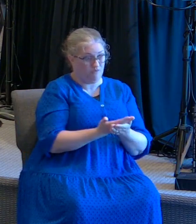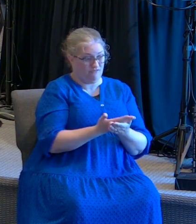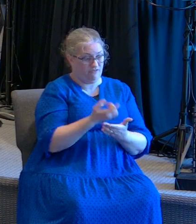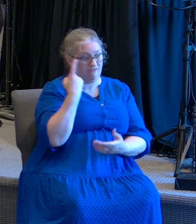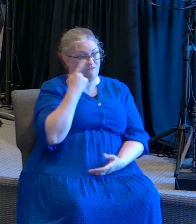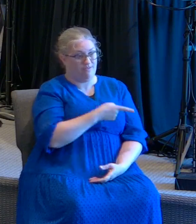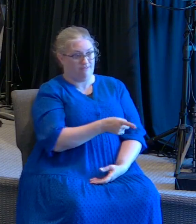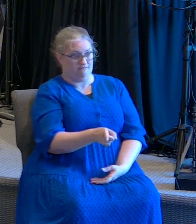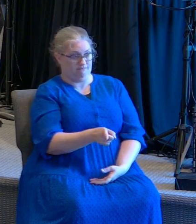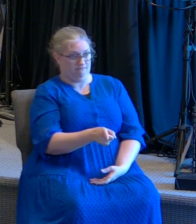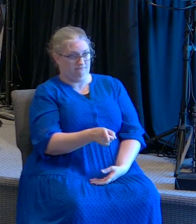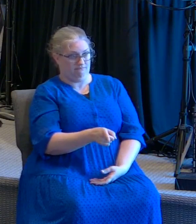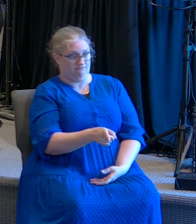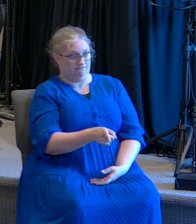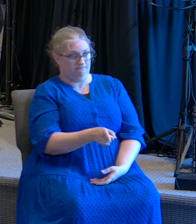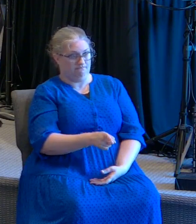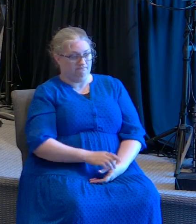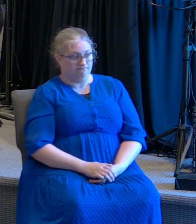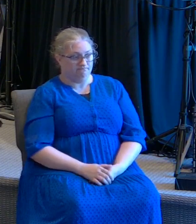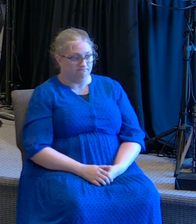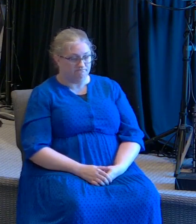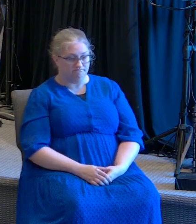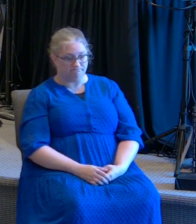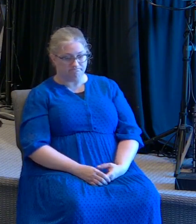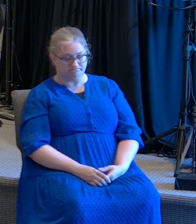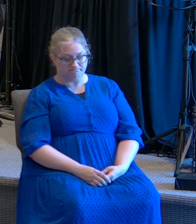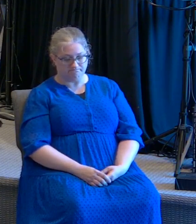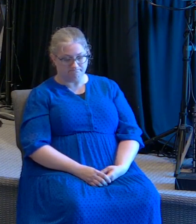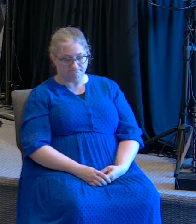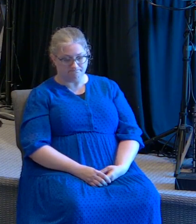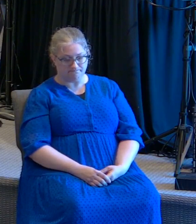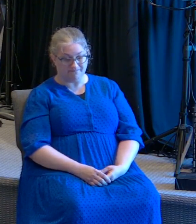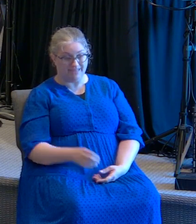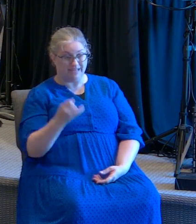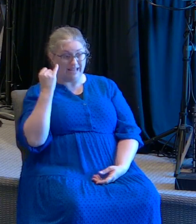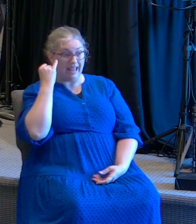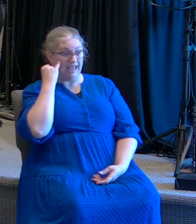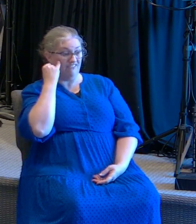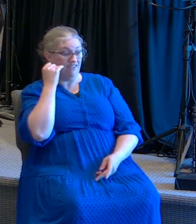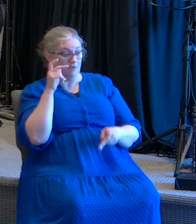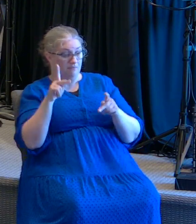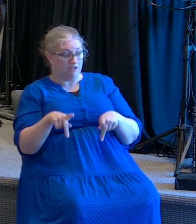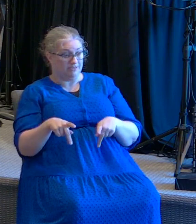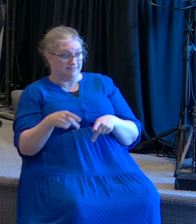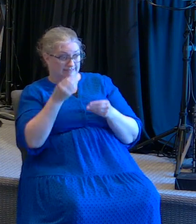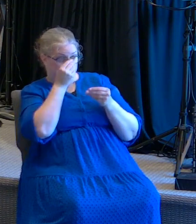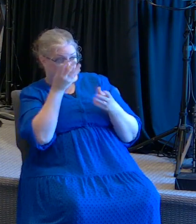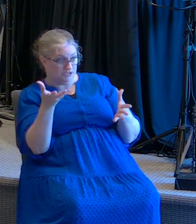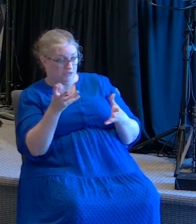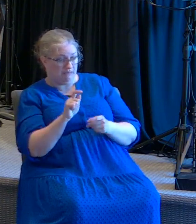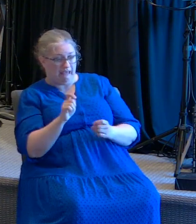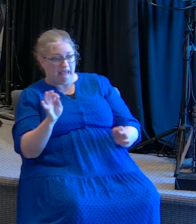escribas no fue suficiente if somebody tells you exactly what you're thinking